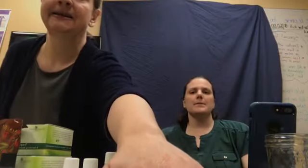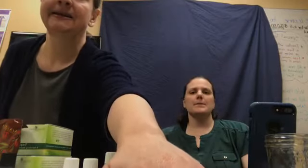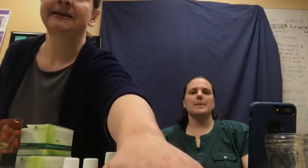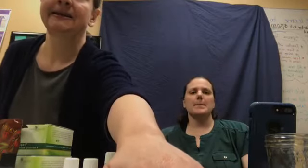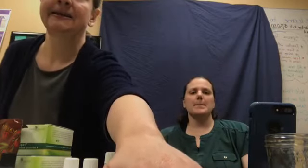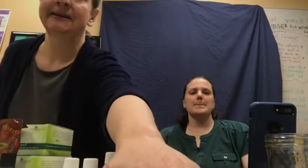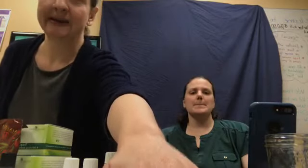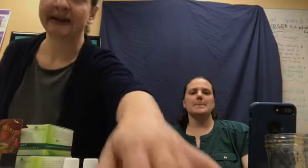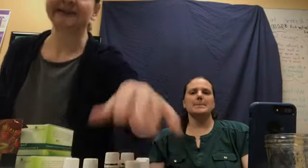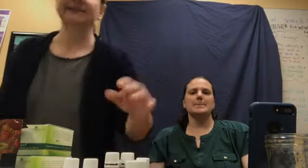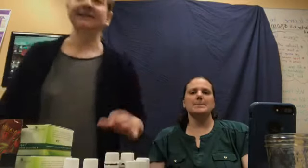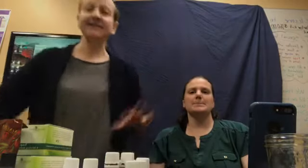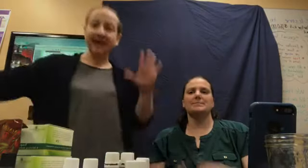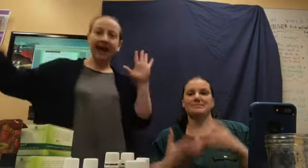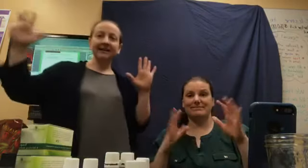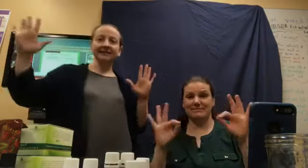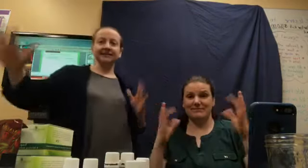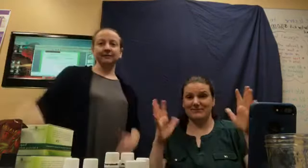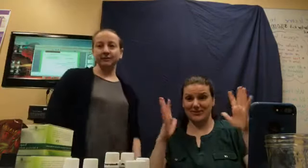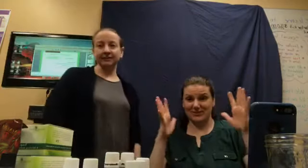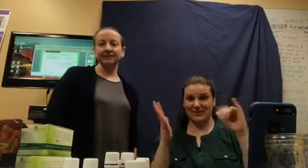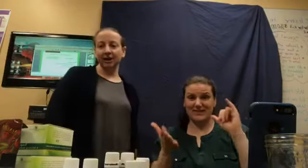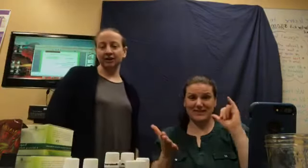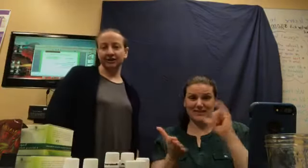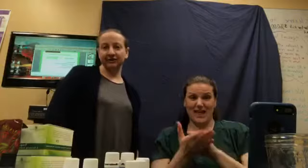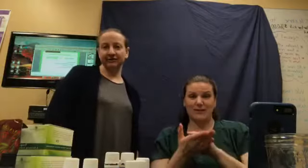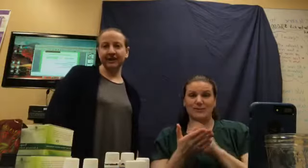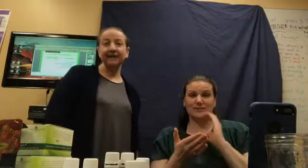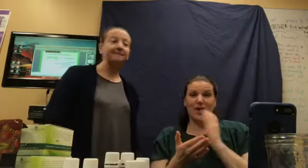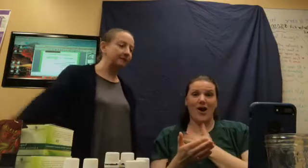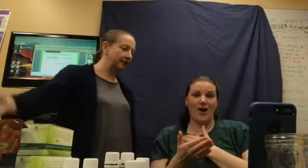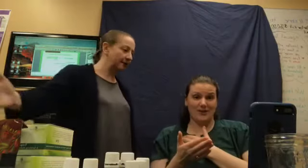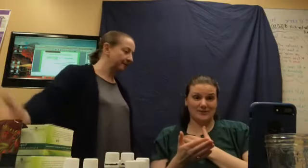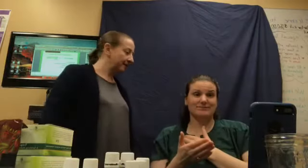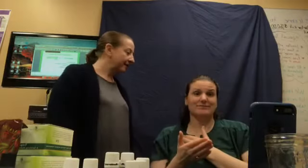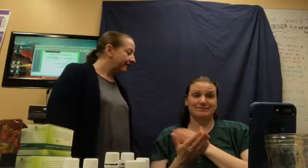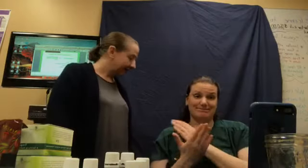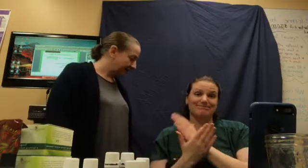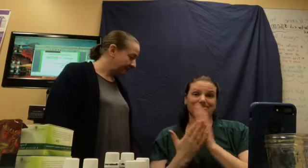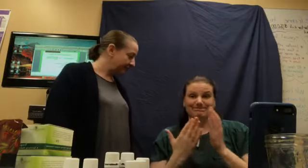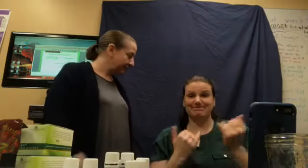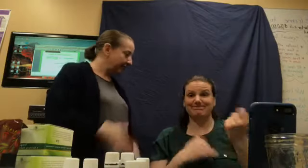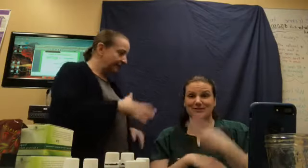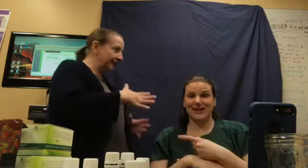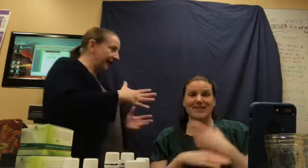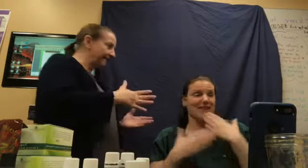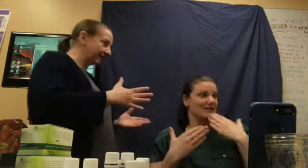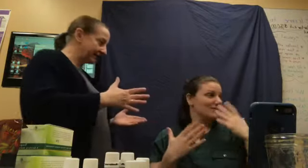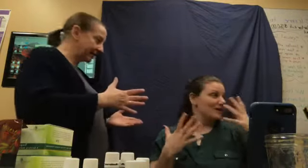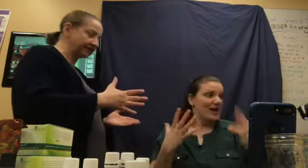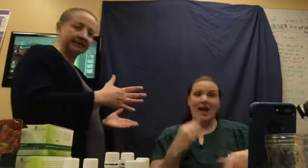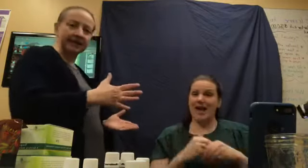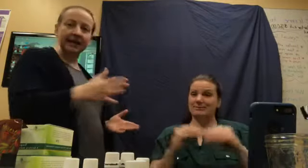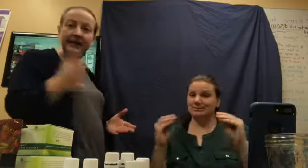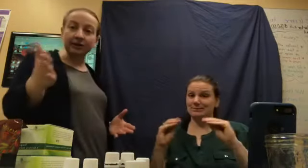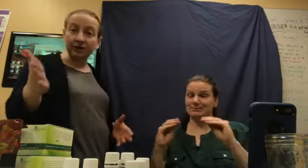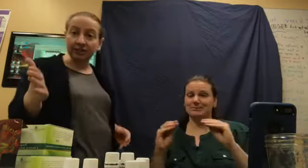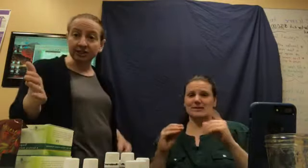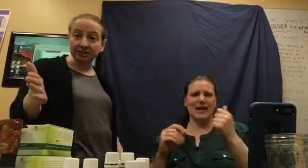And, yes, that was our deal today. So, thank you. Anybody have anything else to say? Any questions